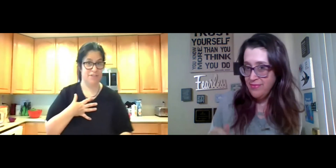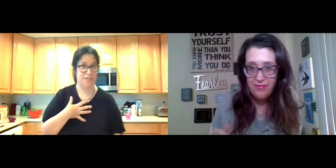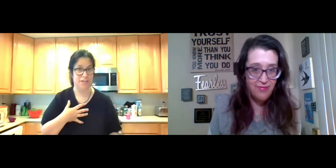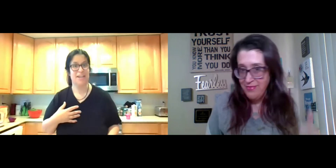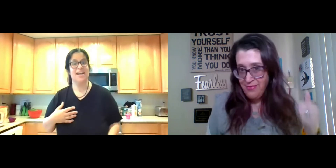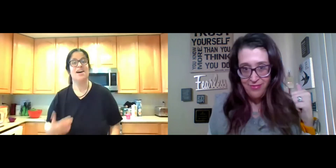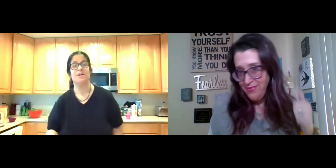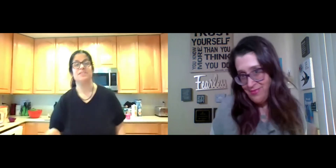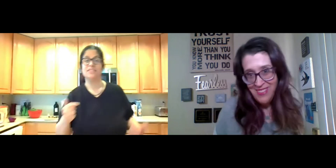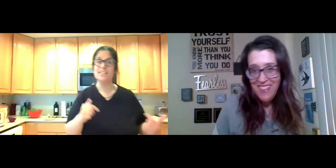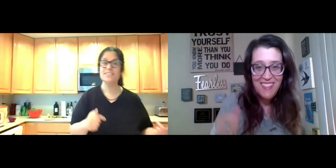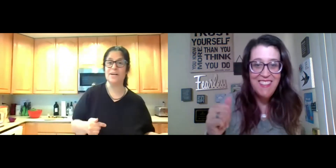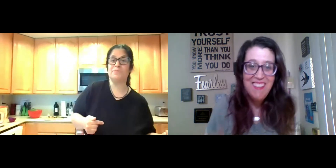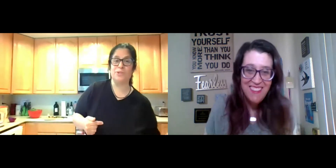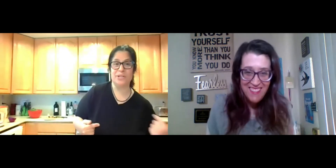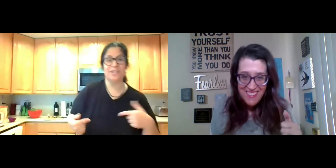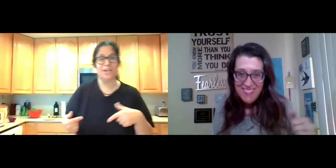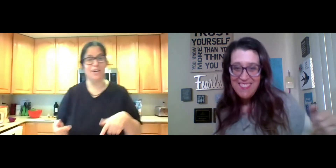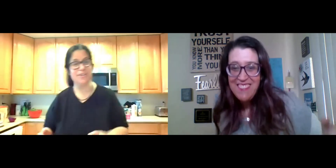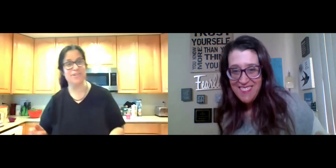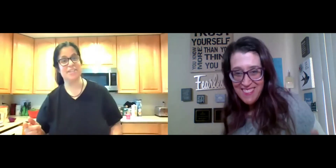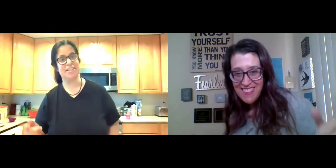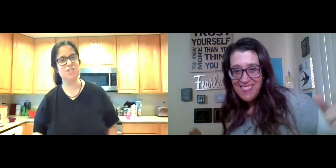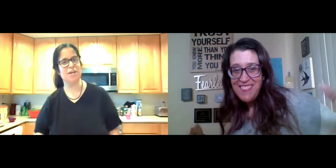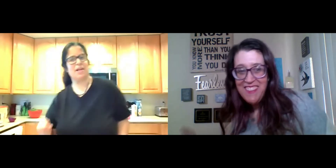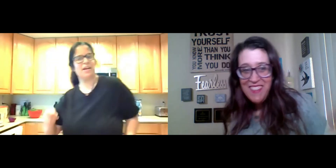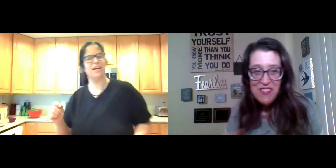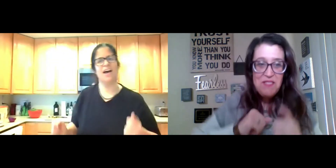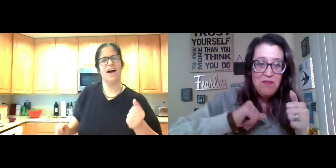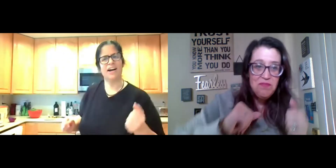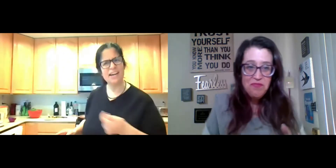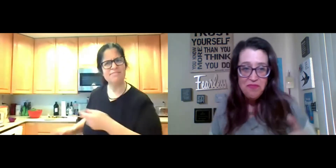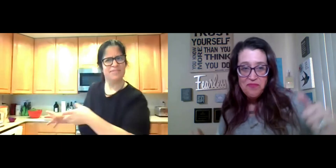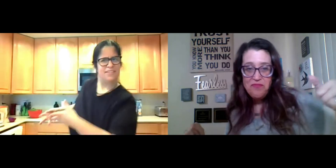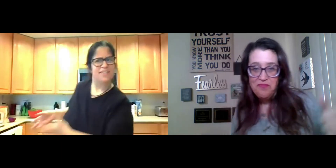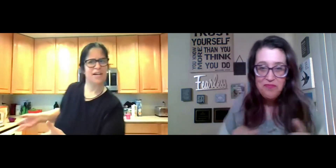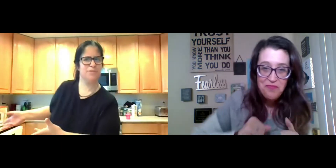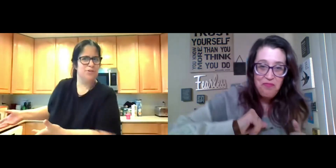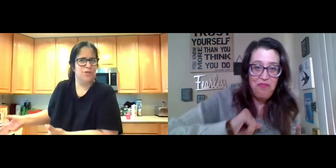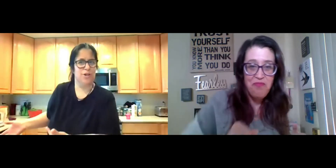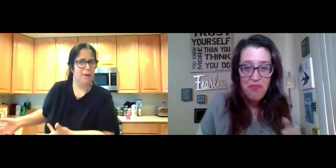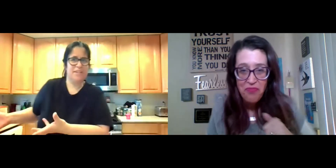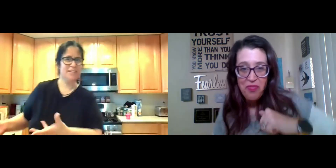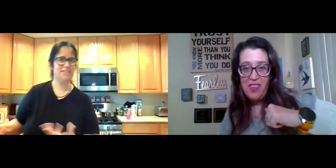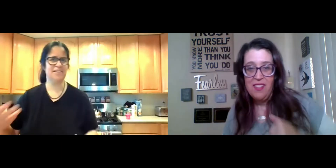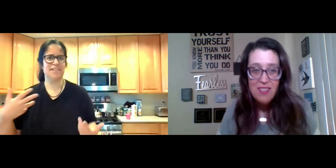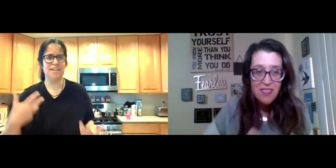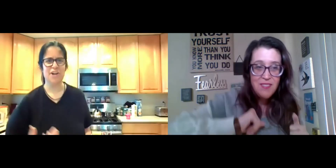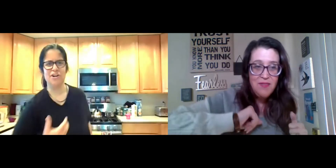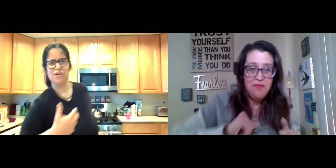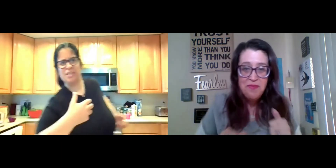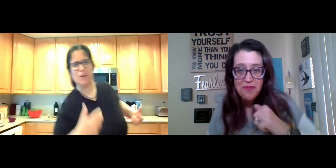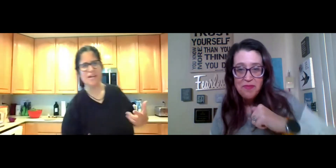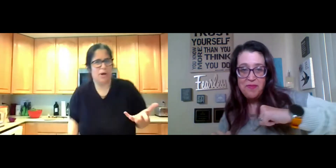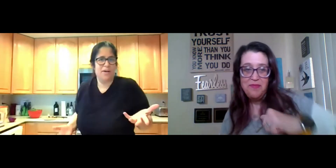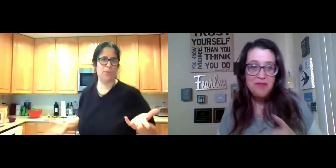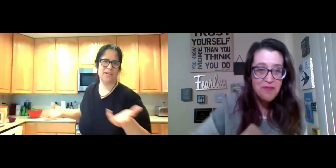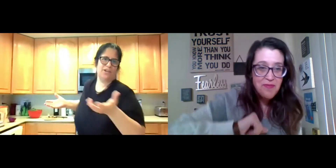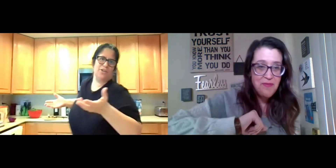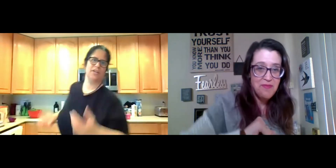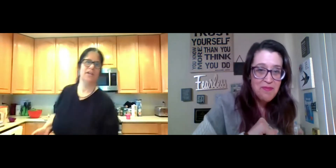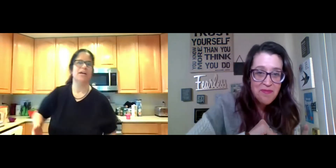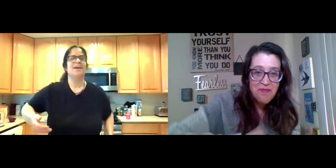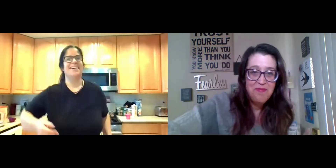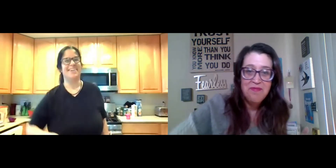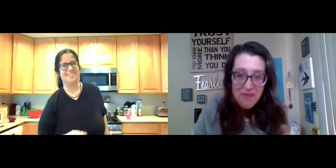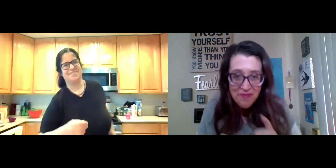do not love to cook, but since I'm doing the cardio in the kitchen, I'm like, okay, cause I'm, I'm dancing and getting cardio anyway. Why, why